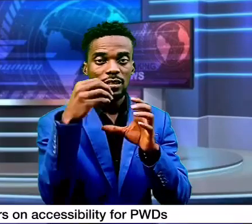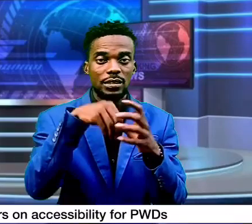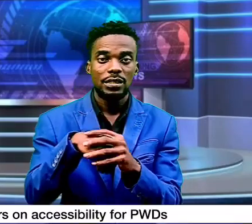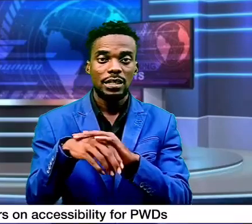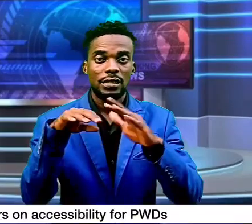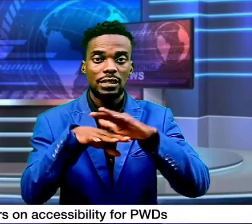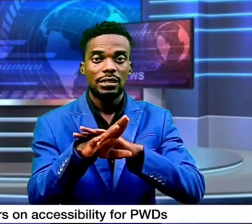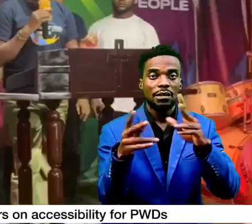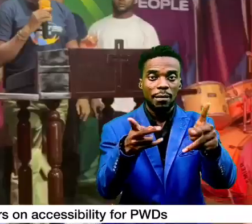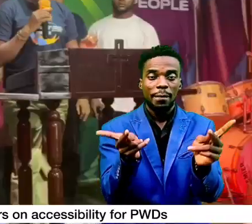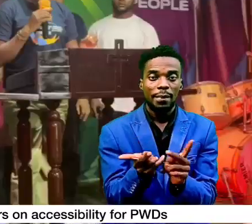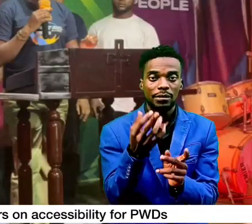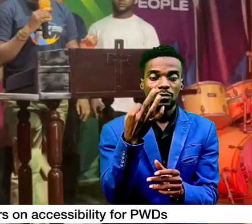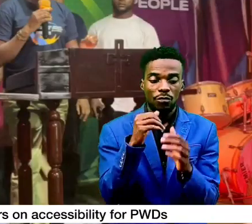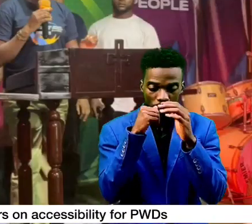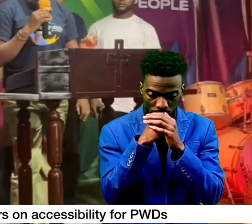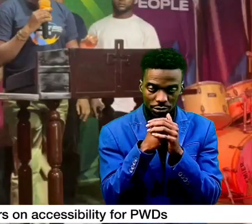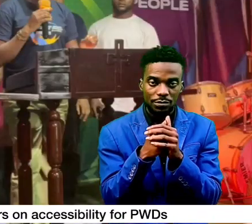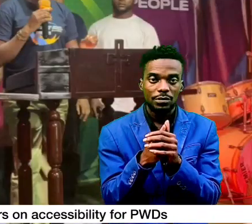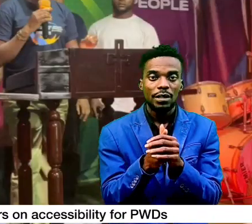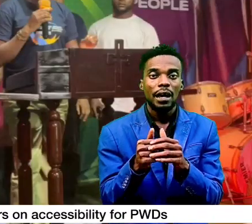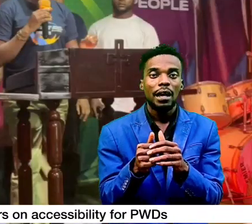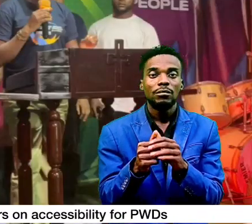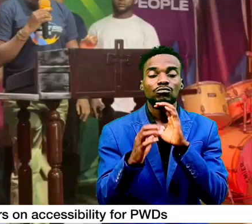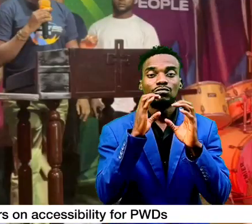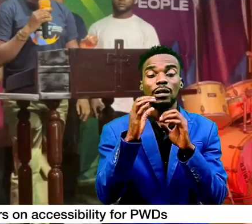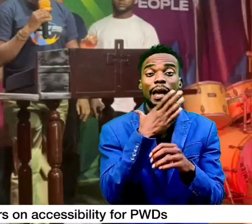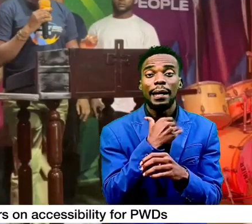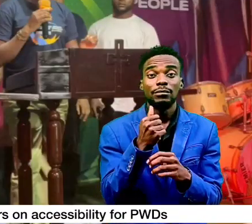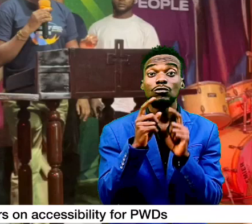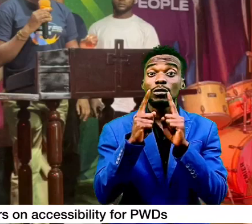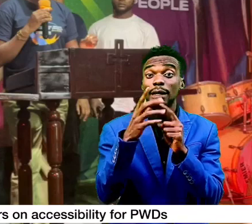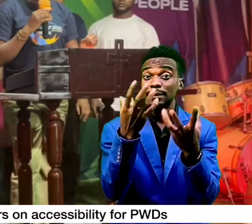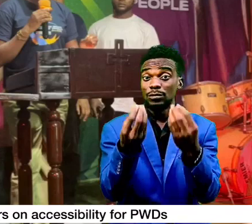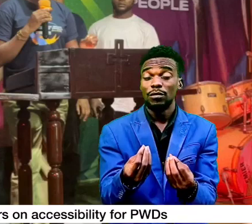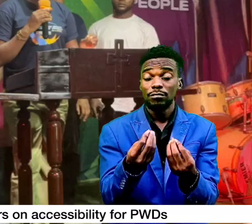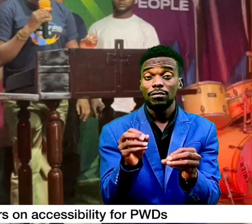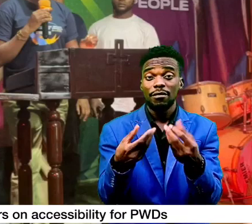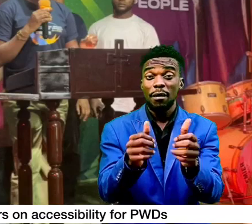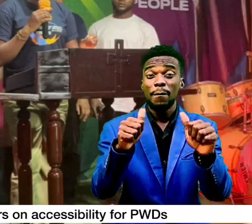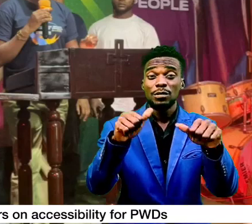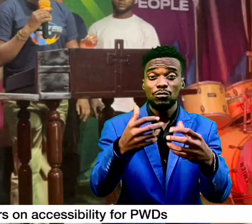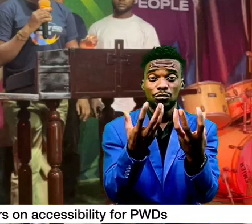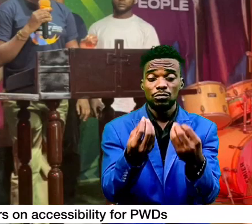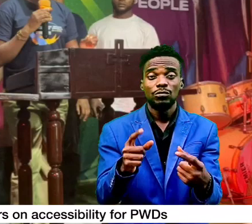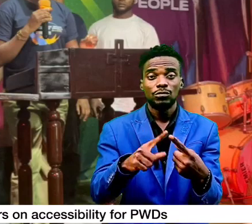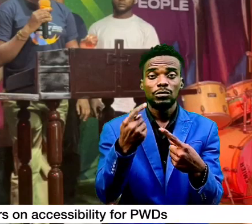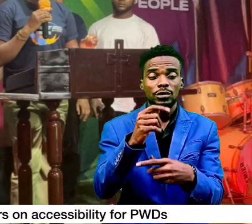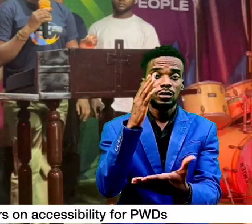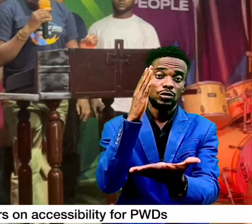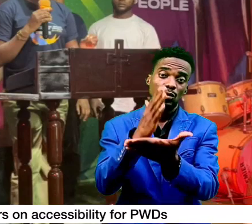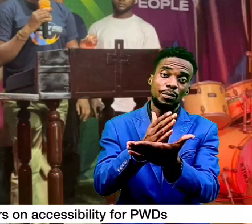place of worship address and recommended possible solution to the elimination